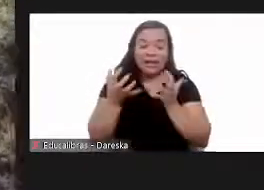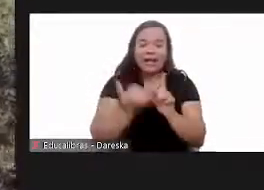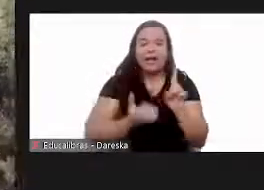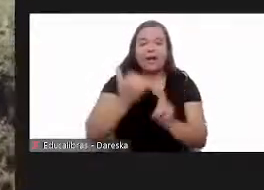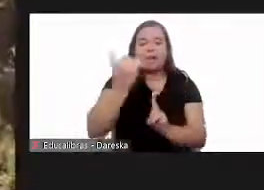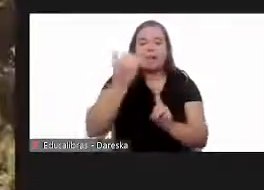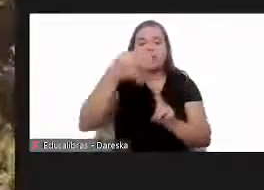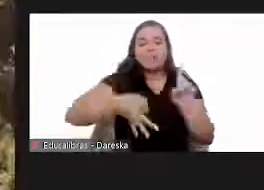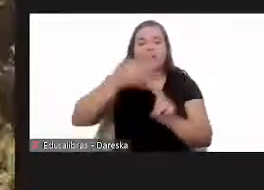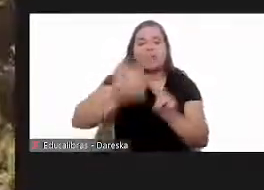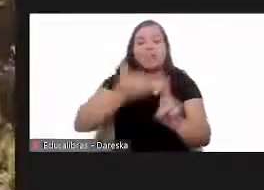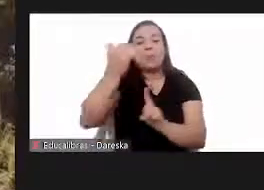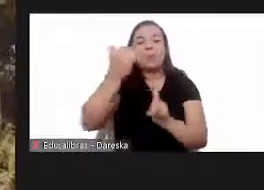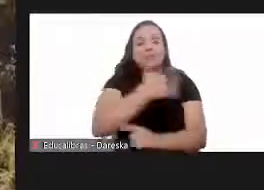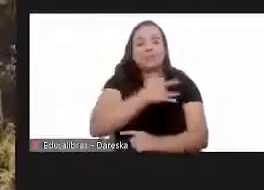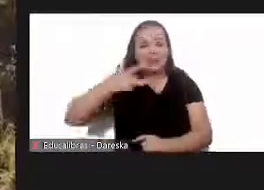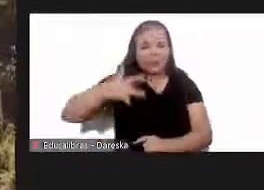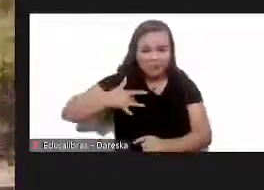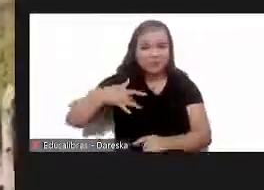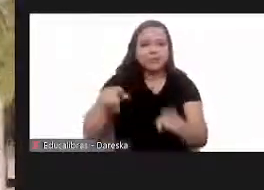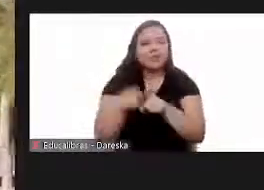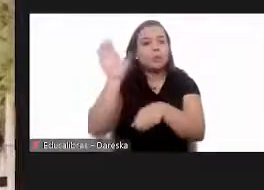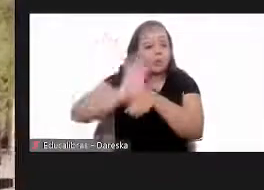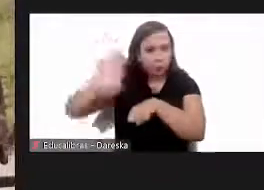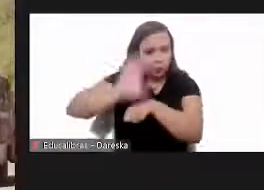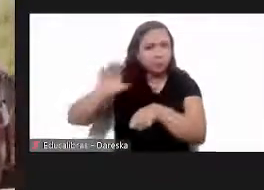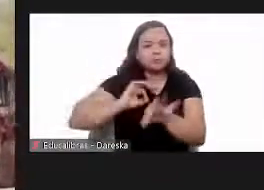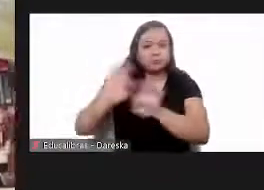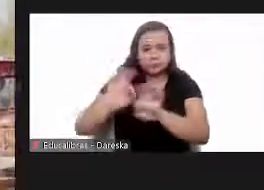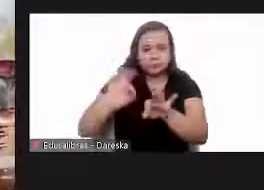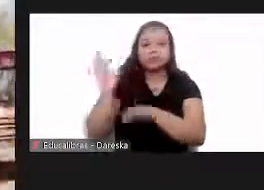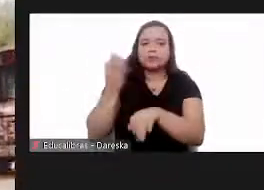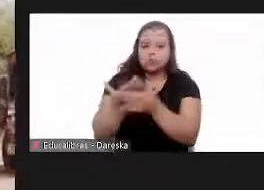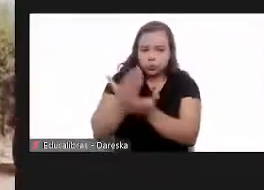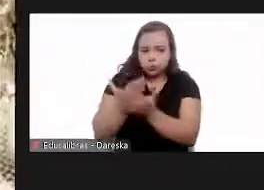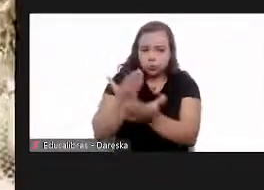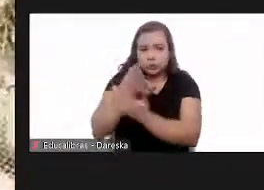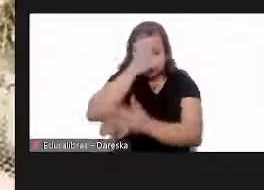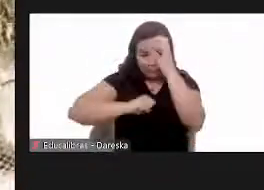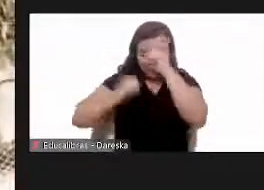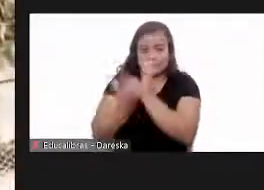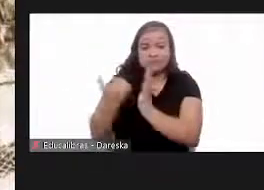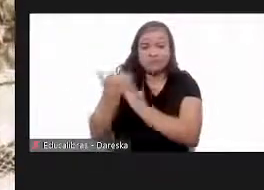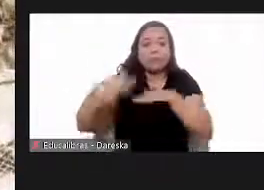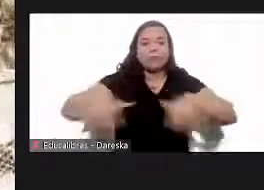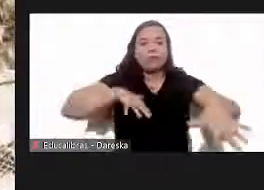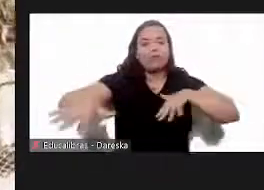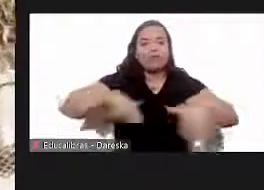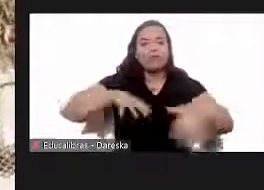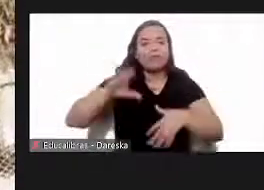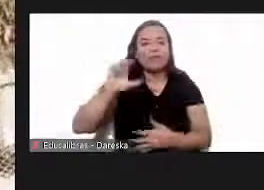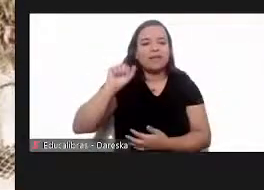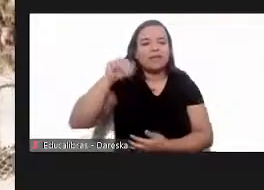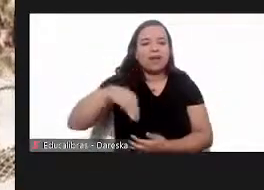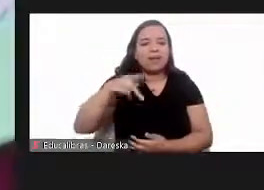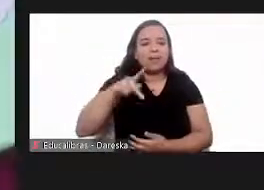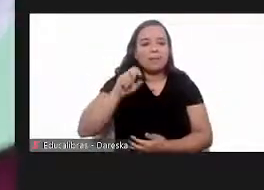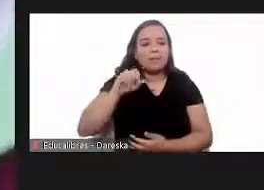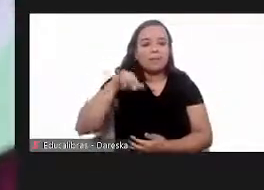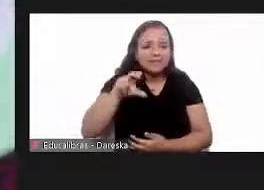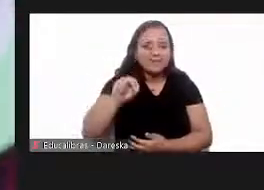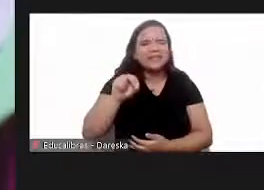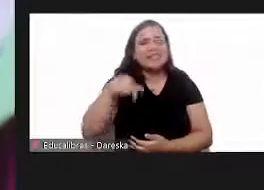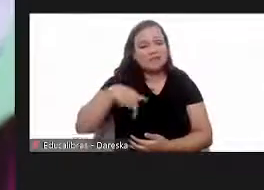community health worker going to the meetings and the courses learning more and more all the time with the farmers movement in